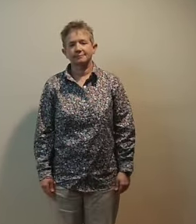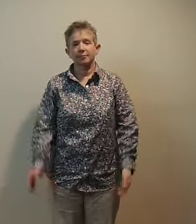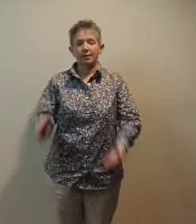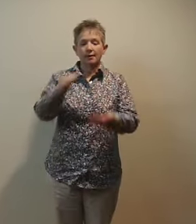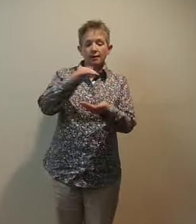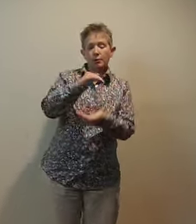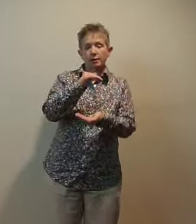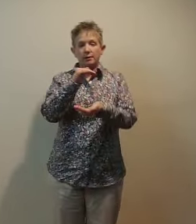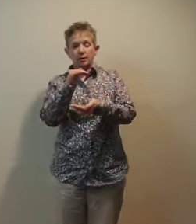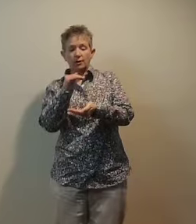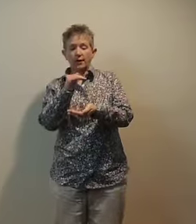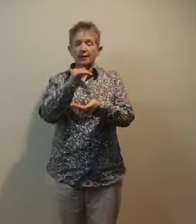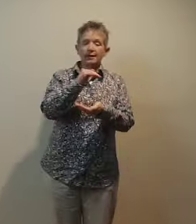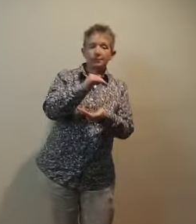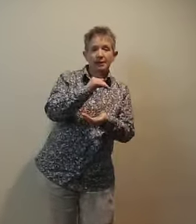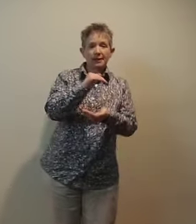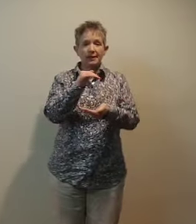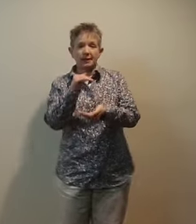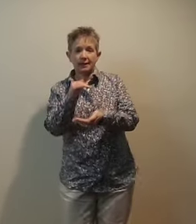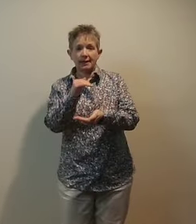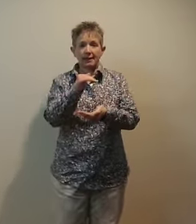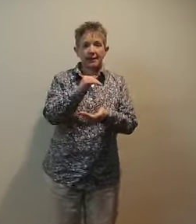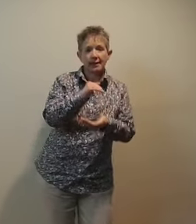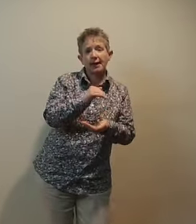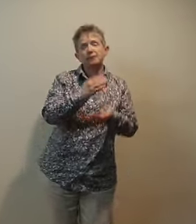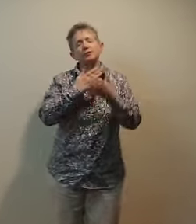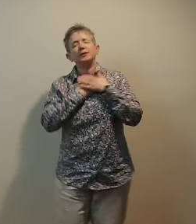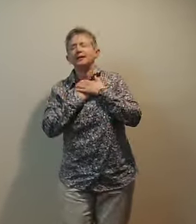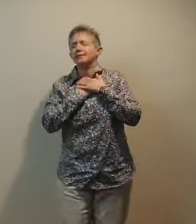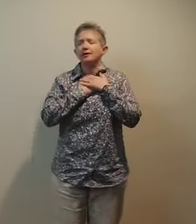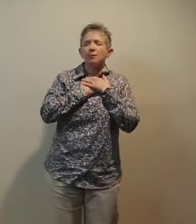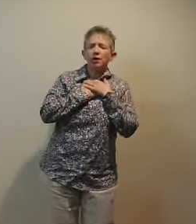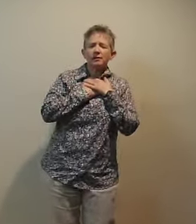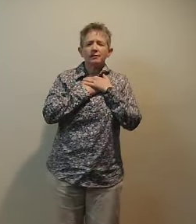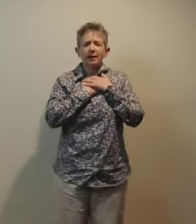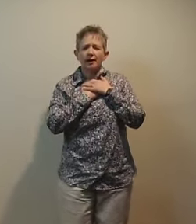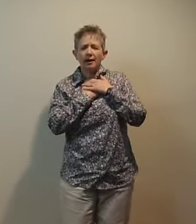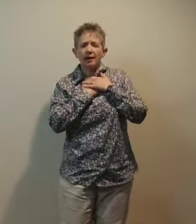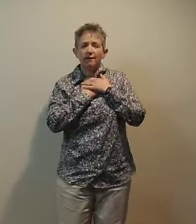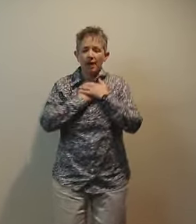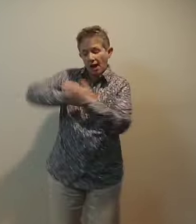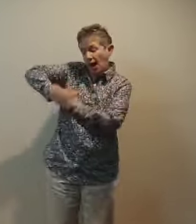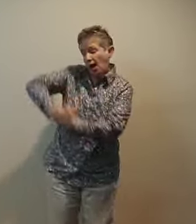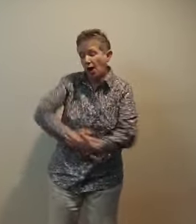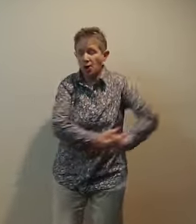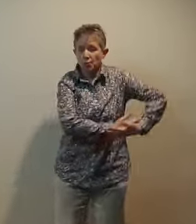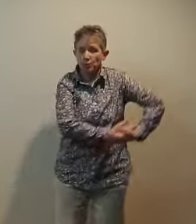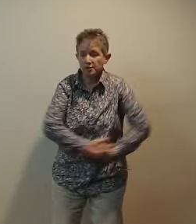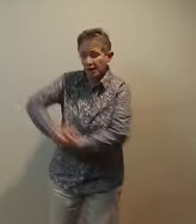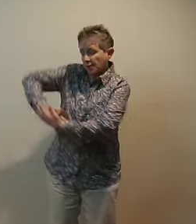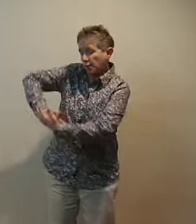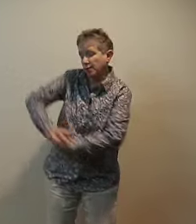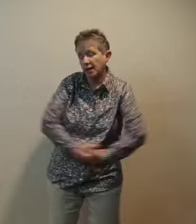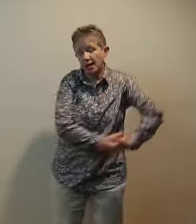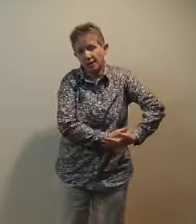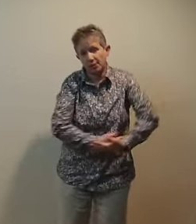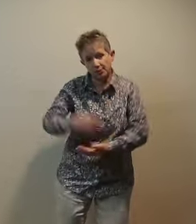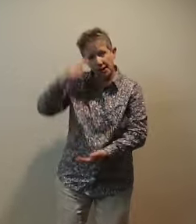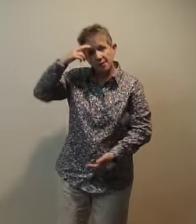We are itty bitty kitty cats who need someone to love A home where someone cuddles us